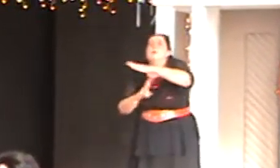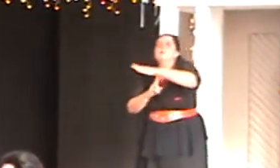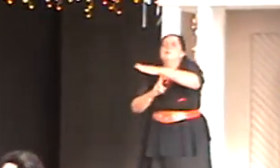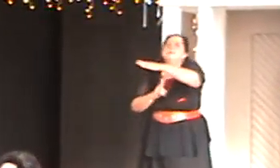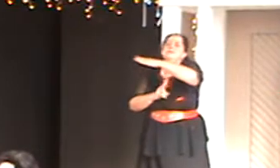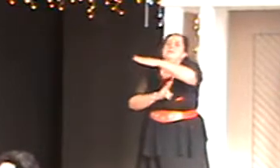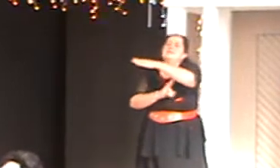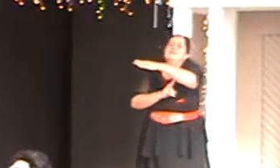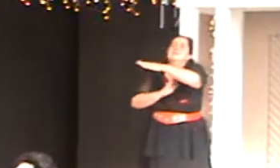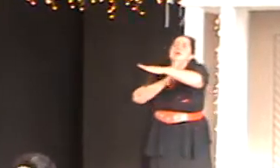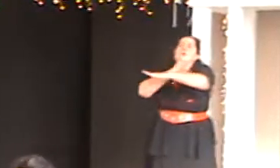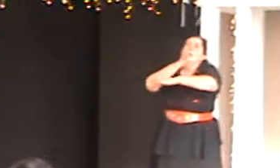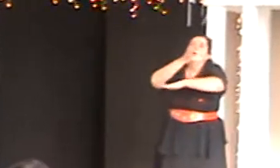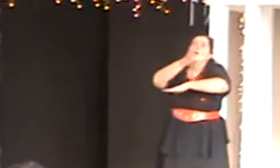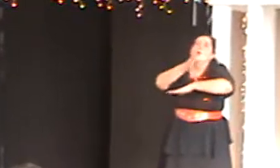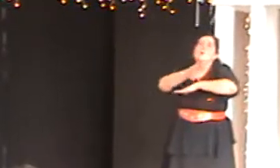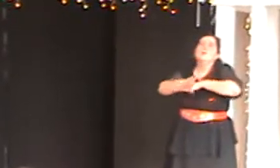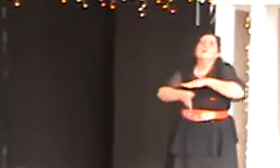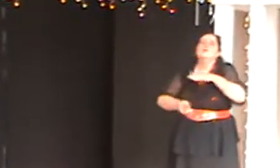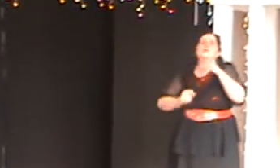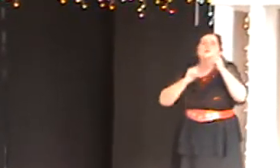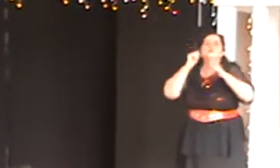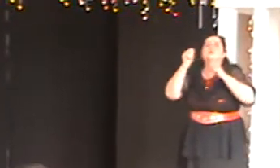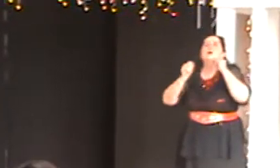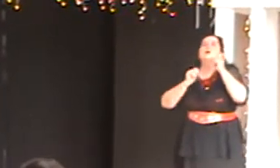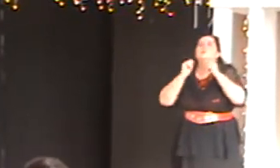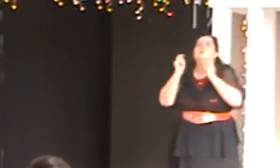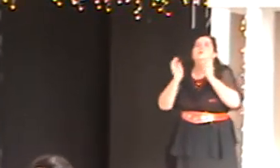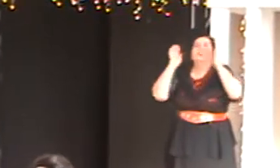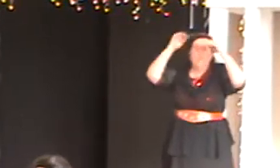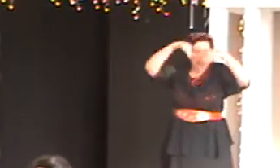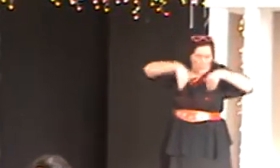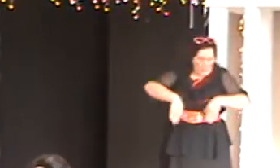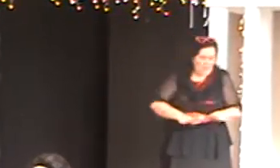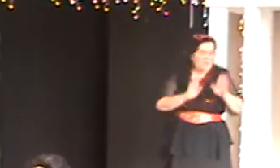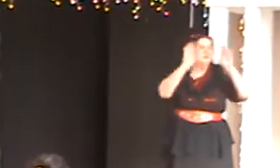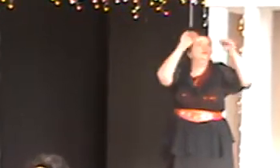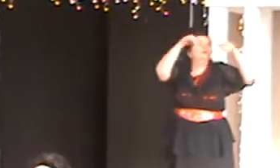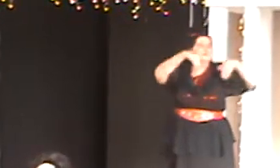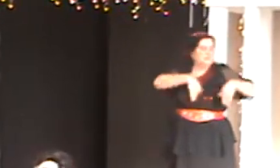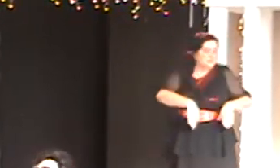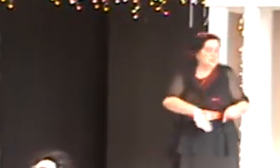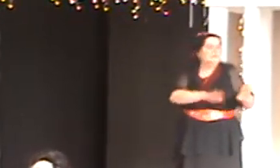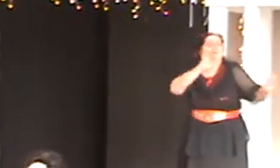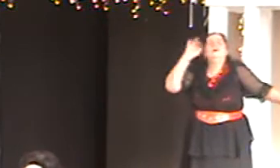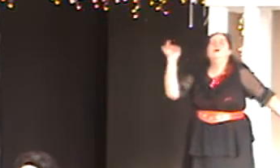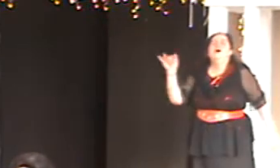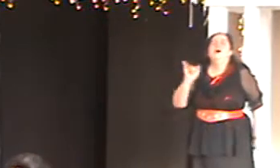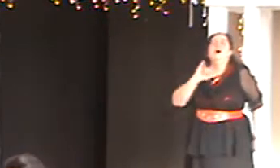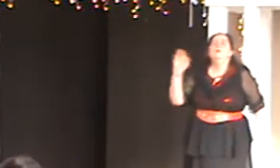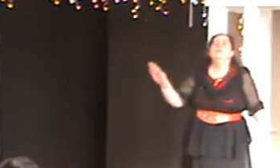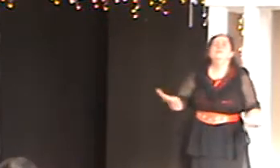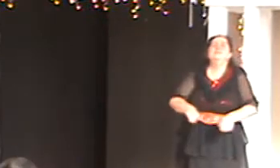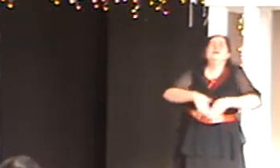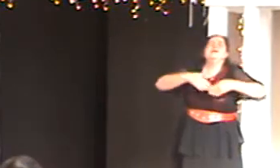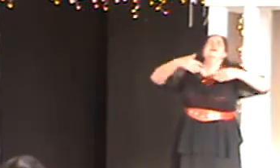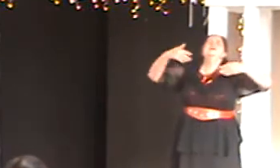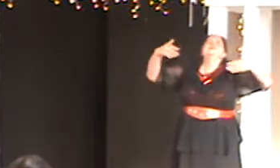bridge over troubled waters, I will lay